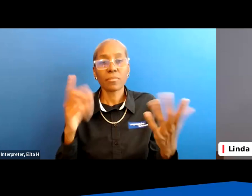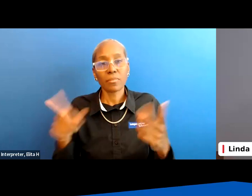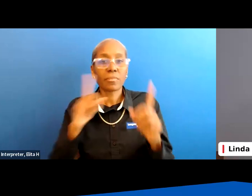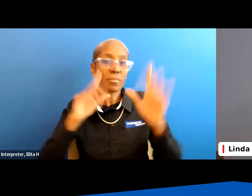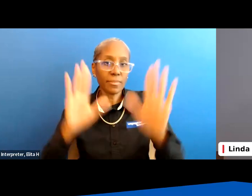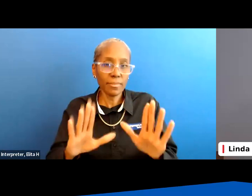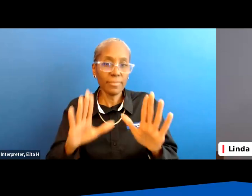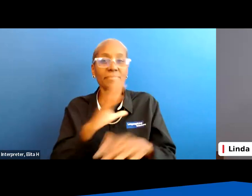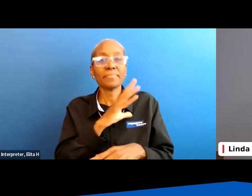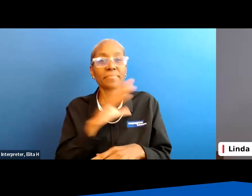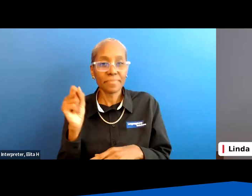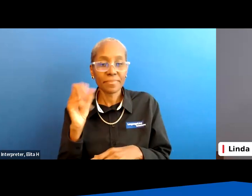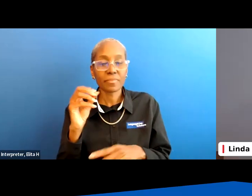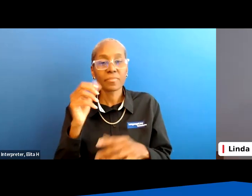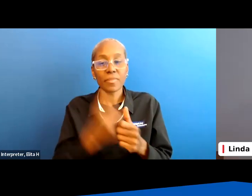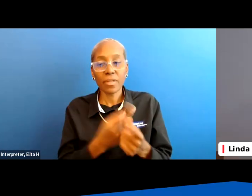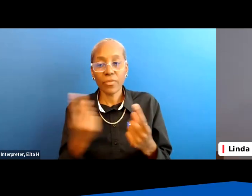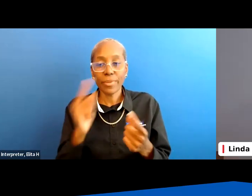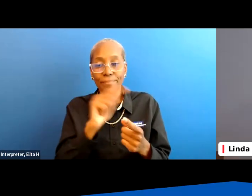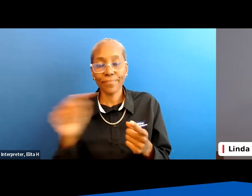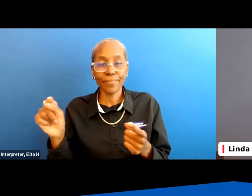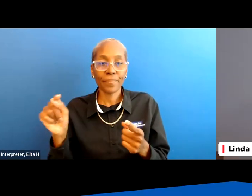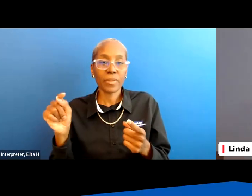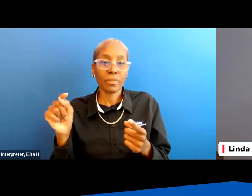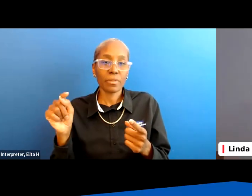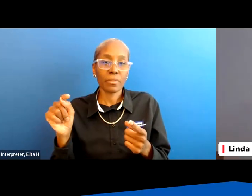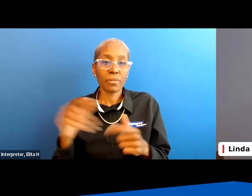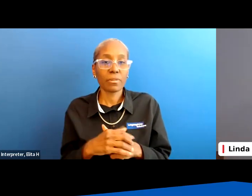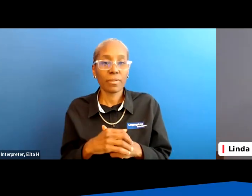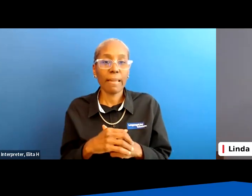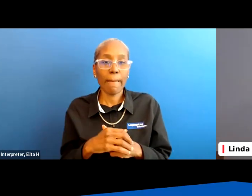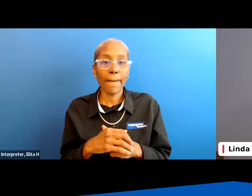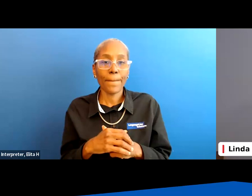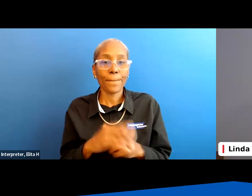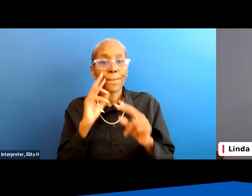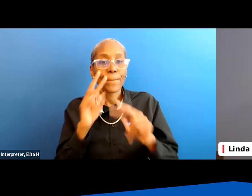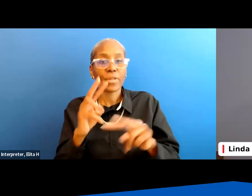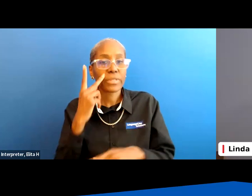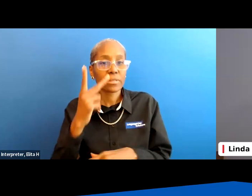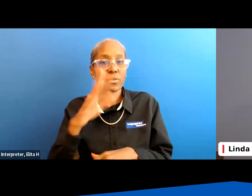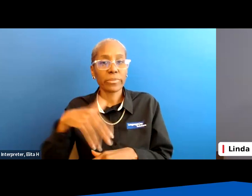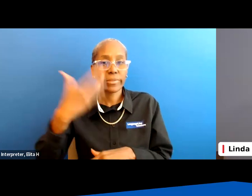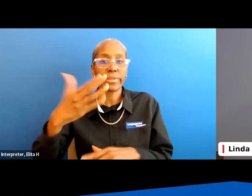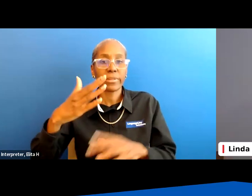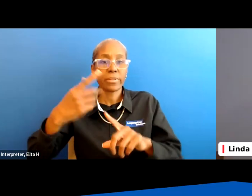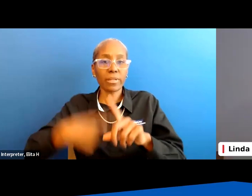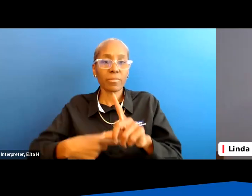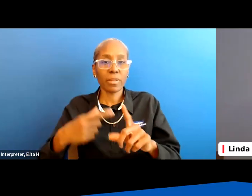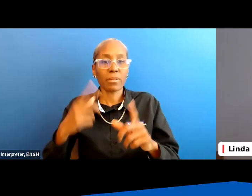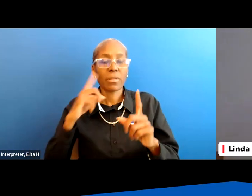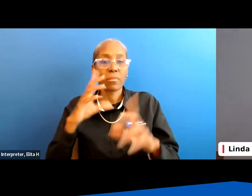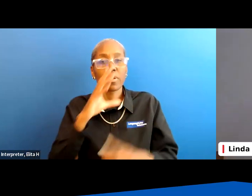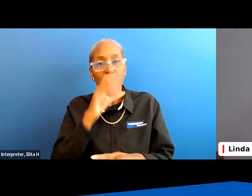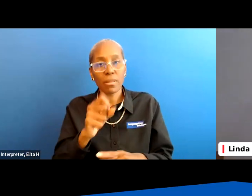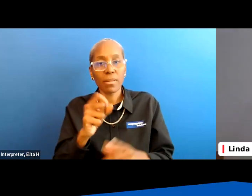fabulous so each and every one of them so um i look forward to seeing you again next month this has been an